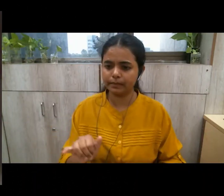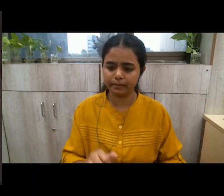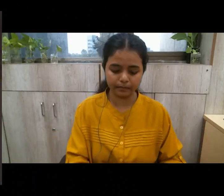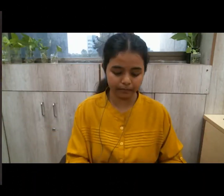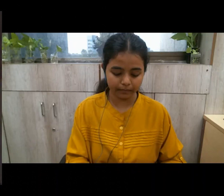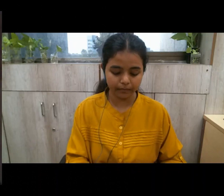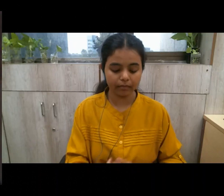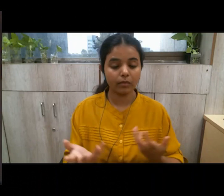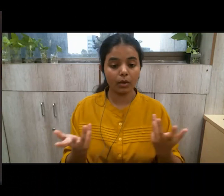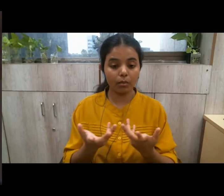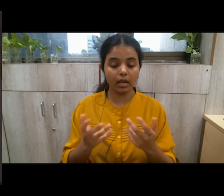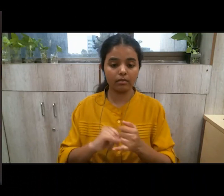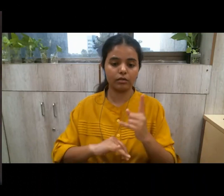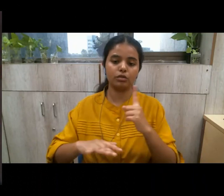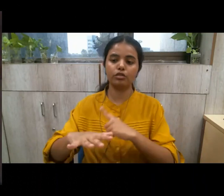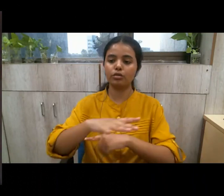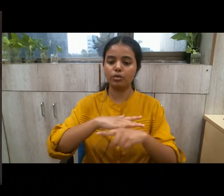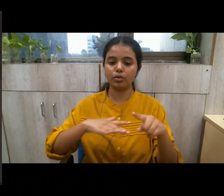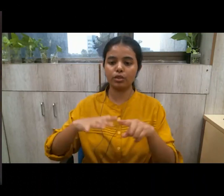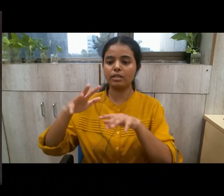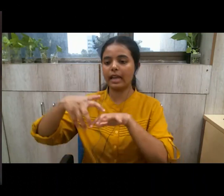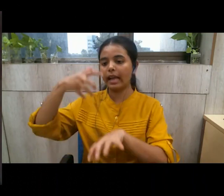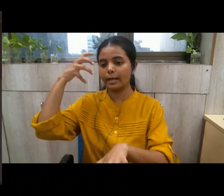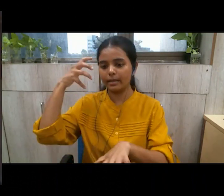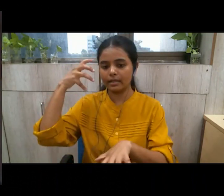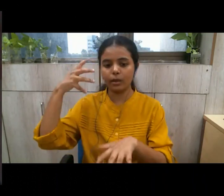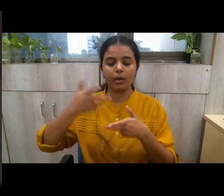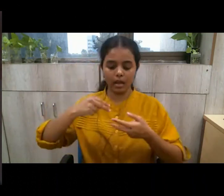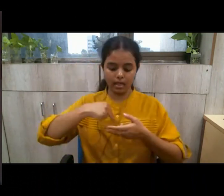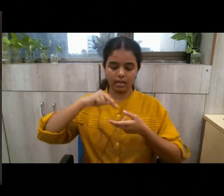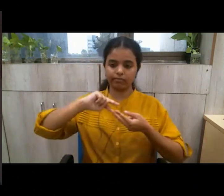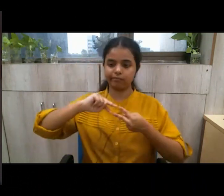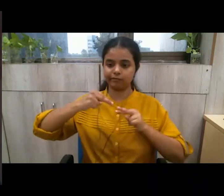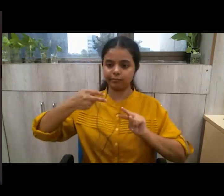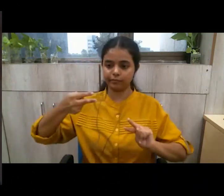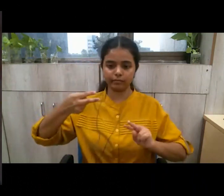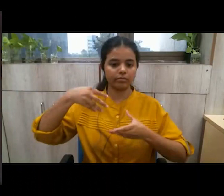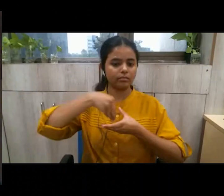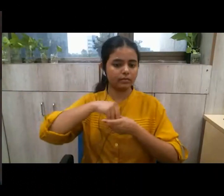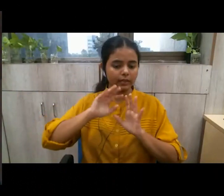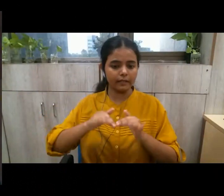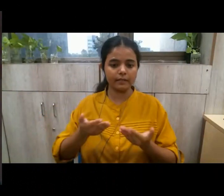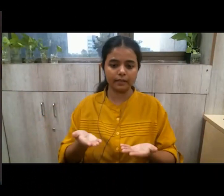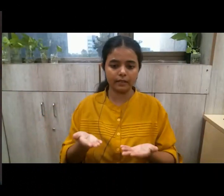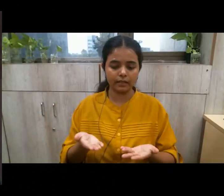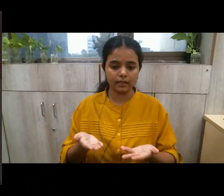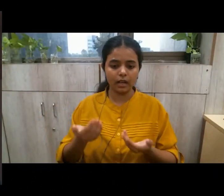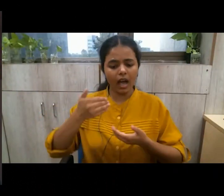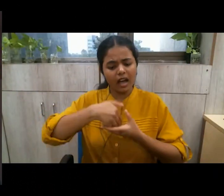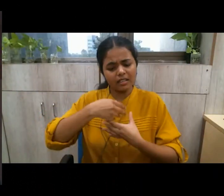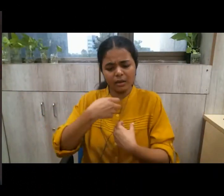because we are social animals we are social animals we by our genetics it is our make